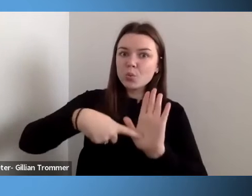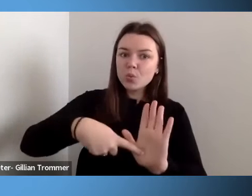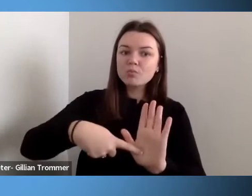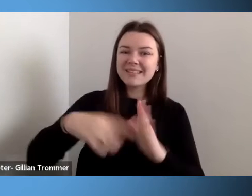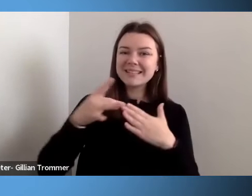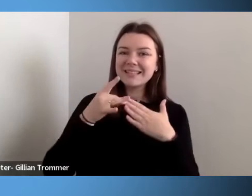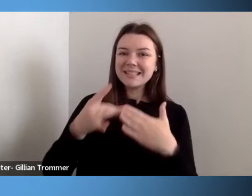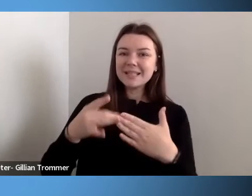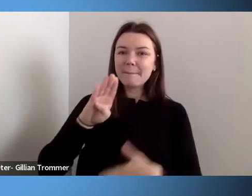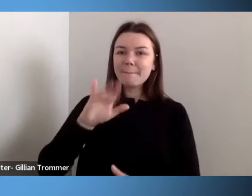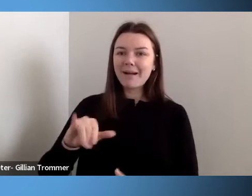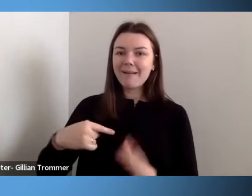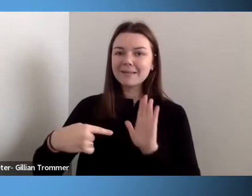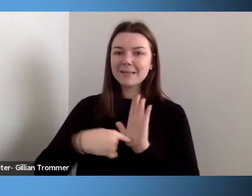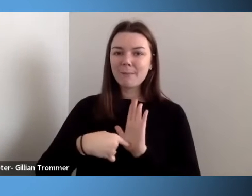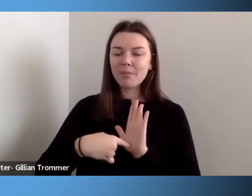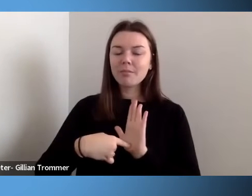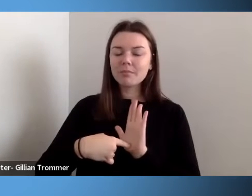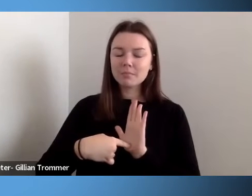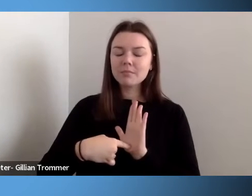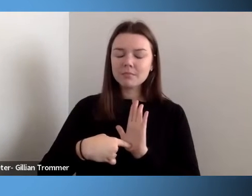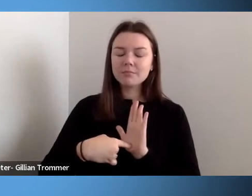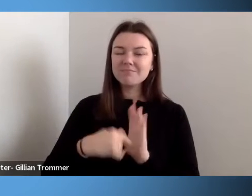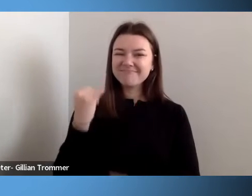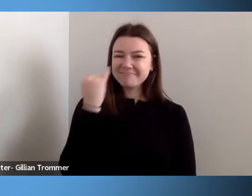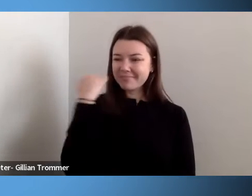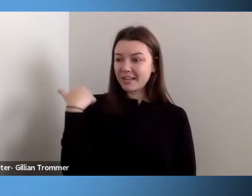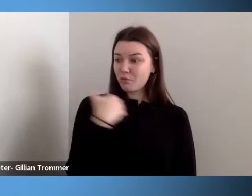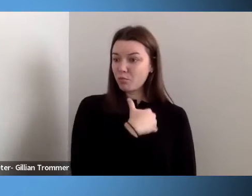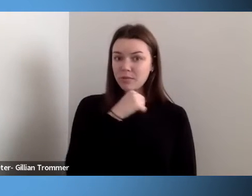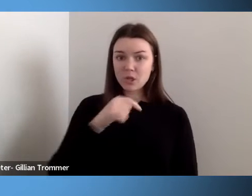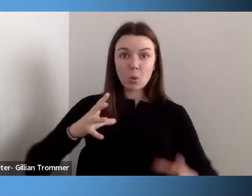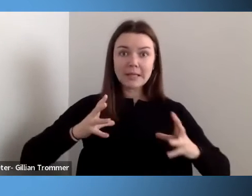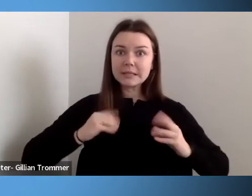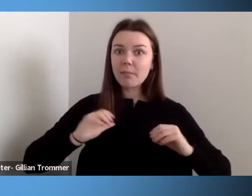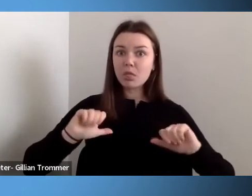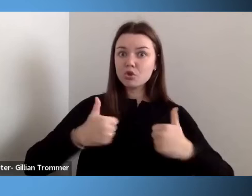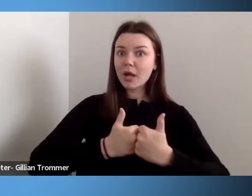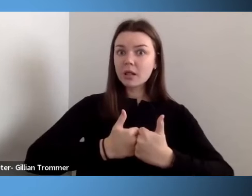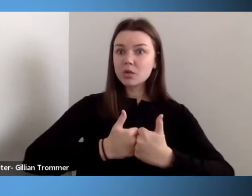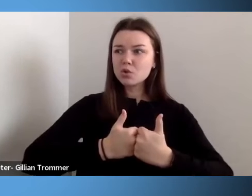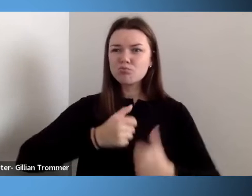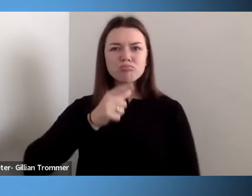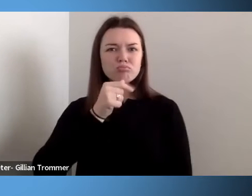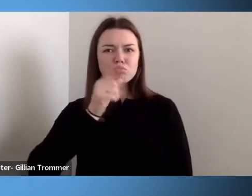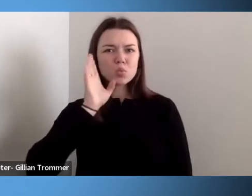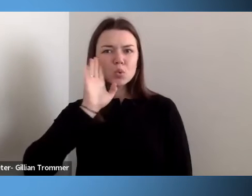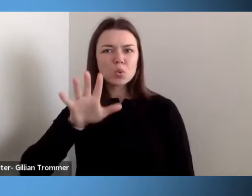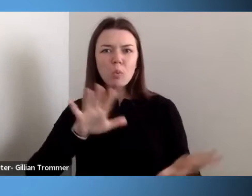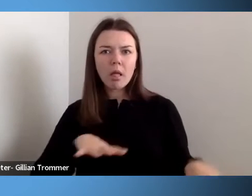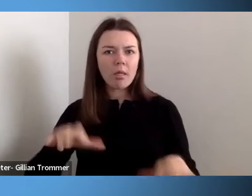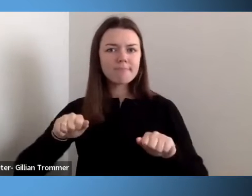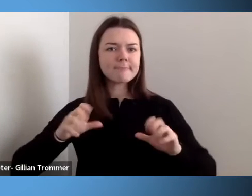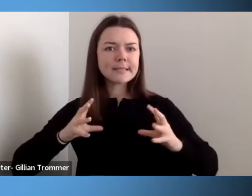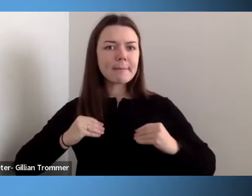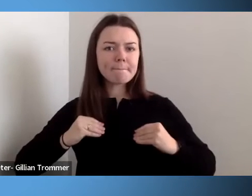If we do not embrace this challenge, who will? We must live up to our mission to